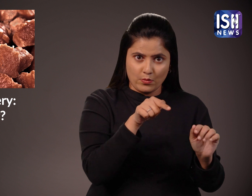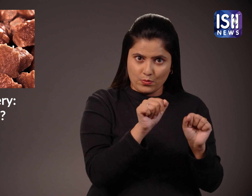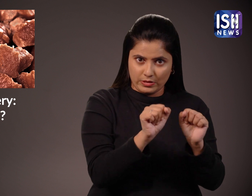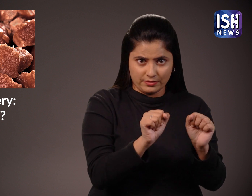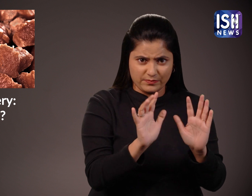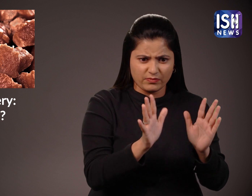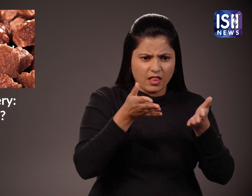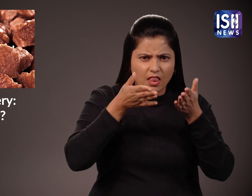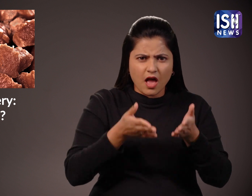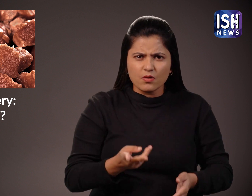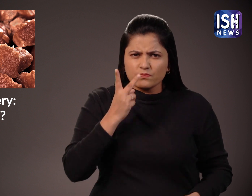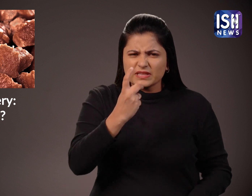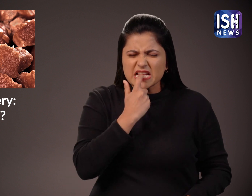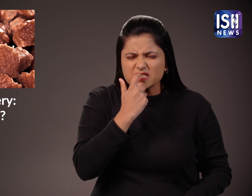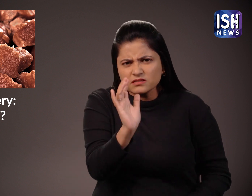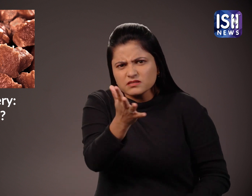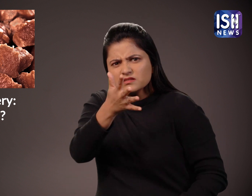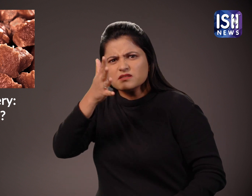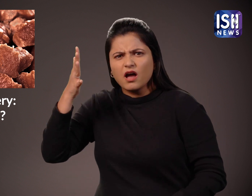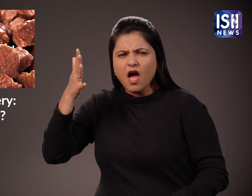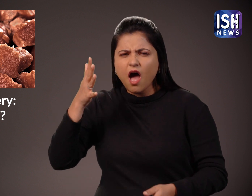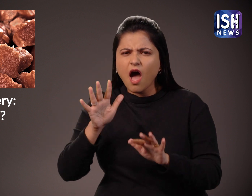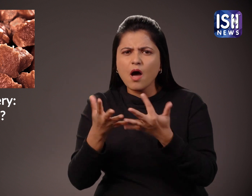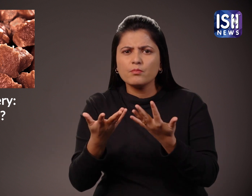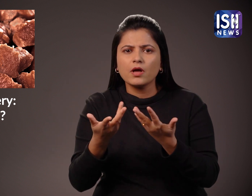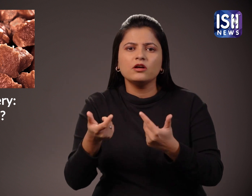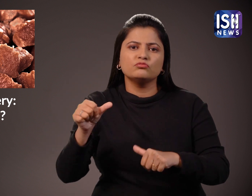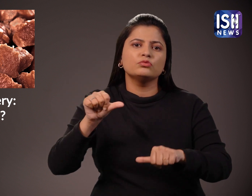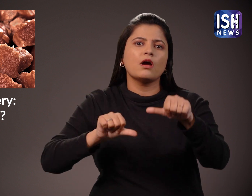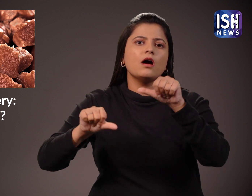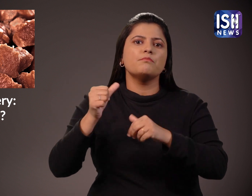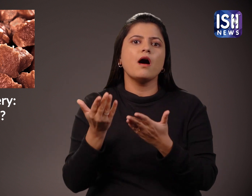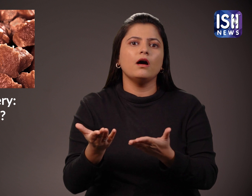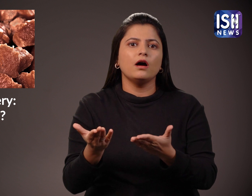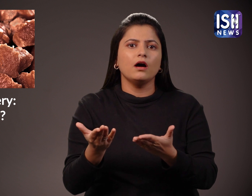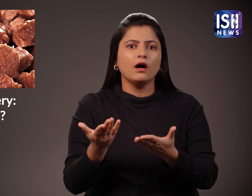However, nowadays it is bright white because of the added chemicals and this is being sold nowadays.